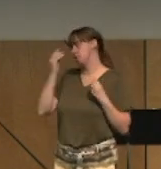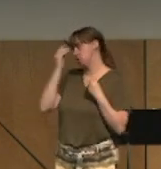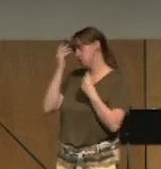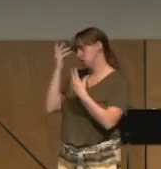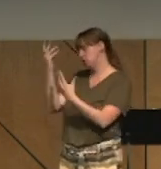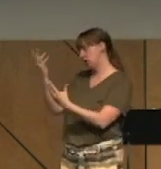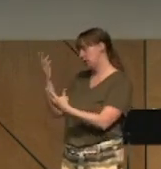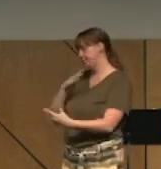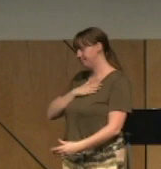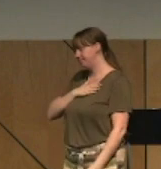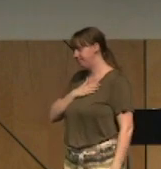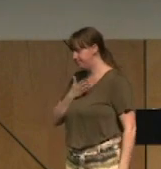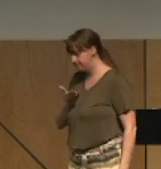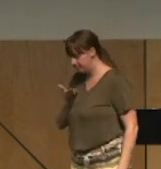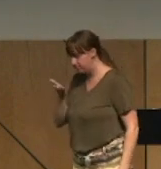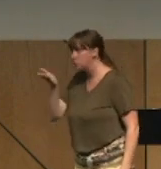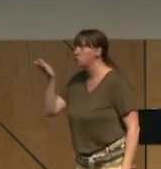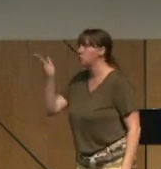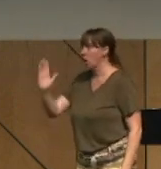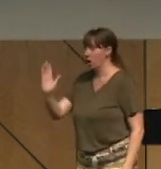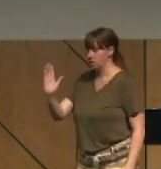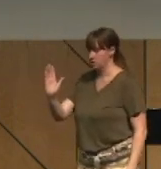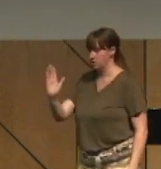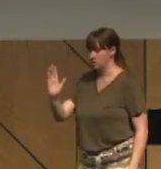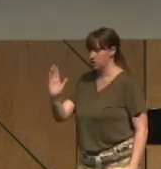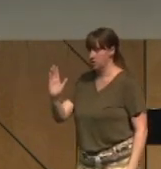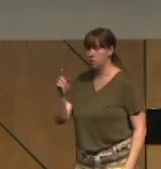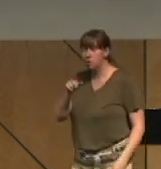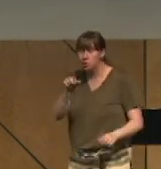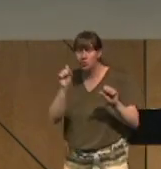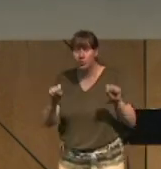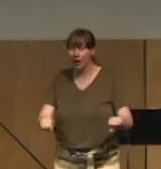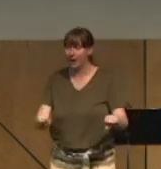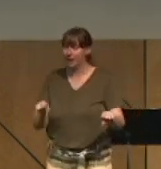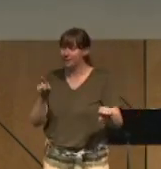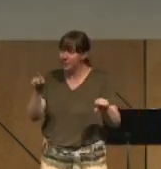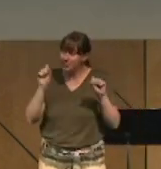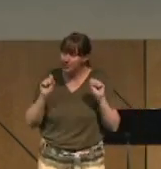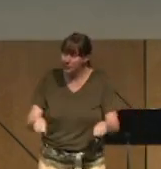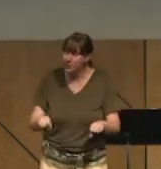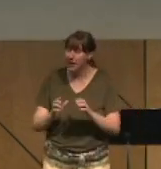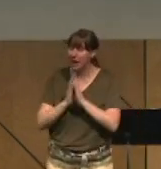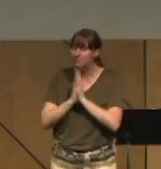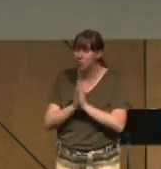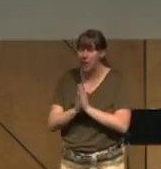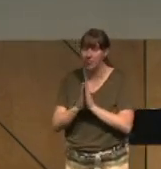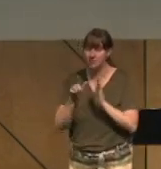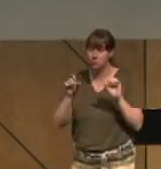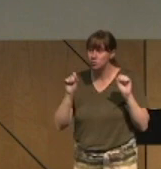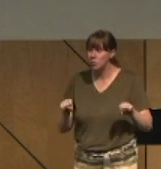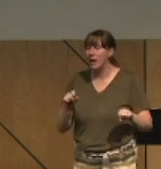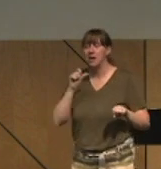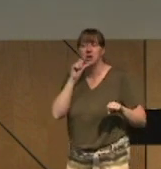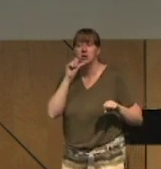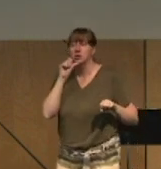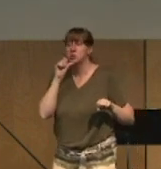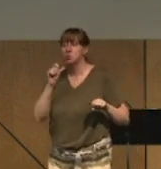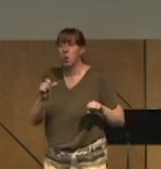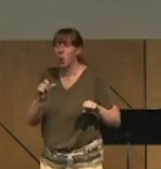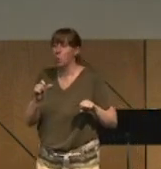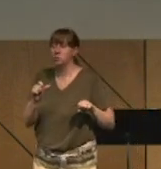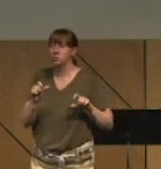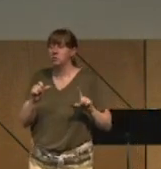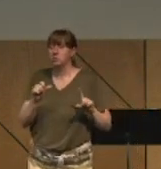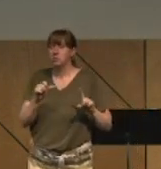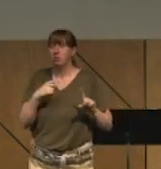and then he continues. And again, this is what you can do. You can pray this, all right? Don't listen to the shame. Listen to the scriptures.